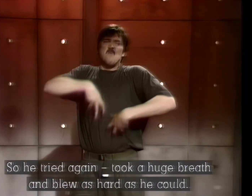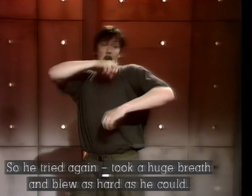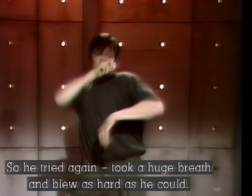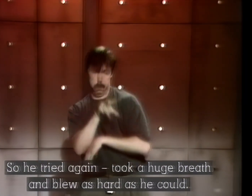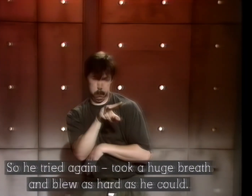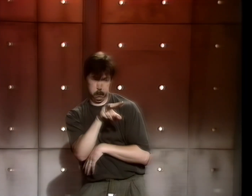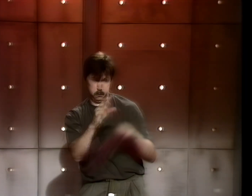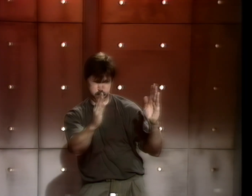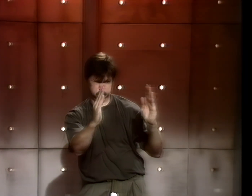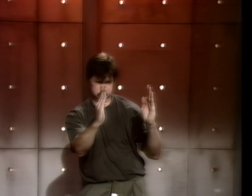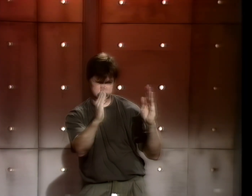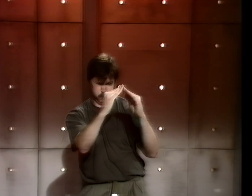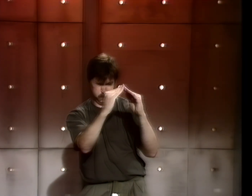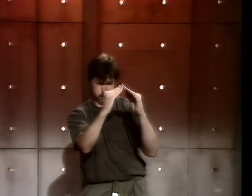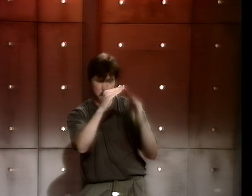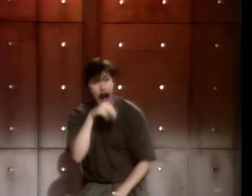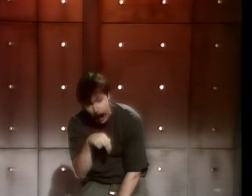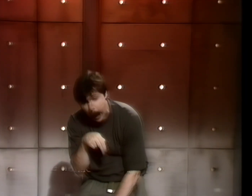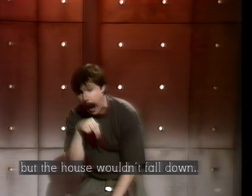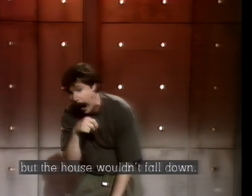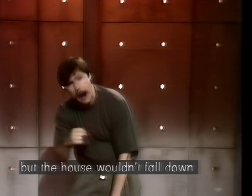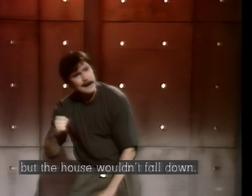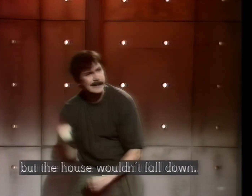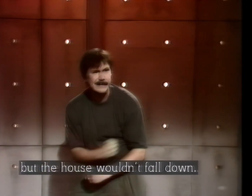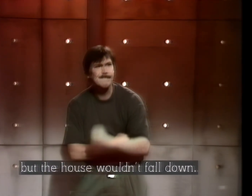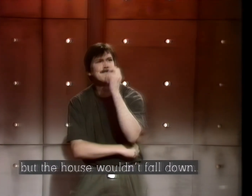blew on the house as hard as he could, but the house wouldn't fall down.